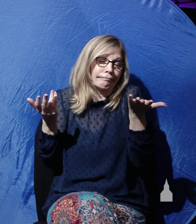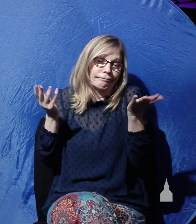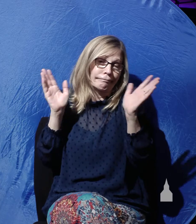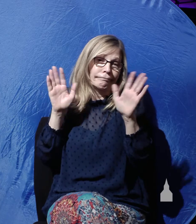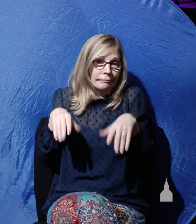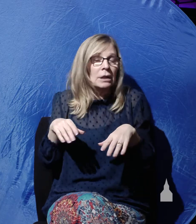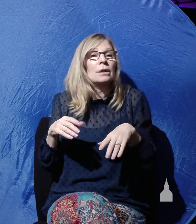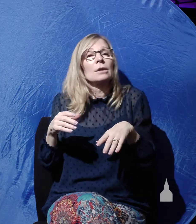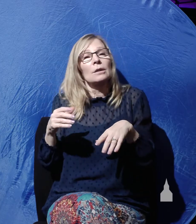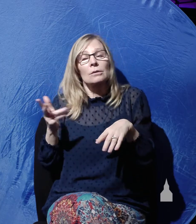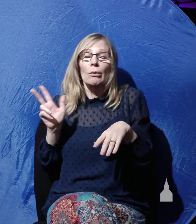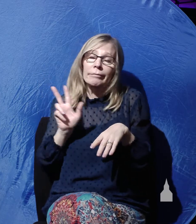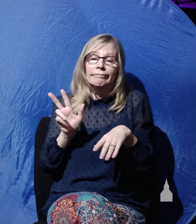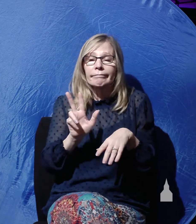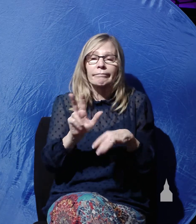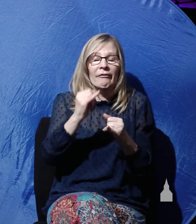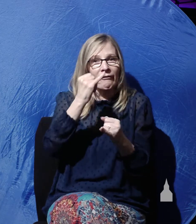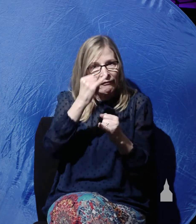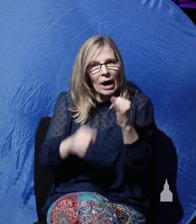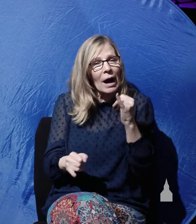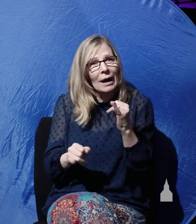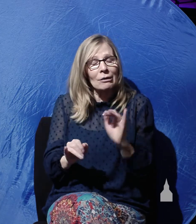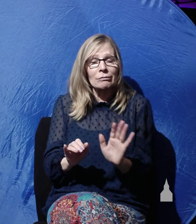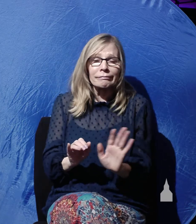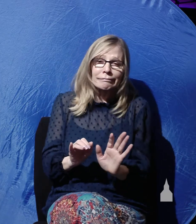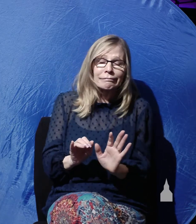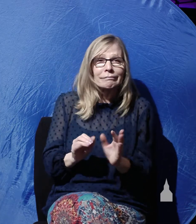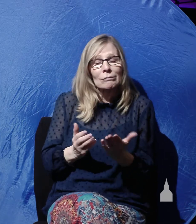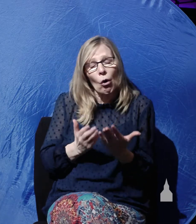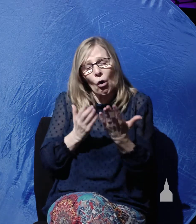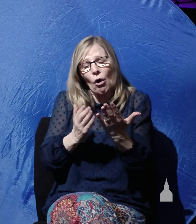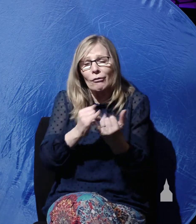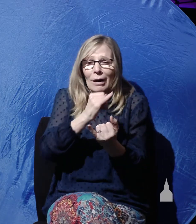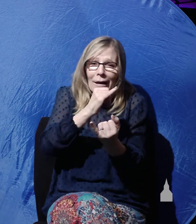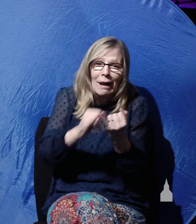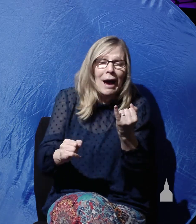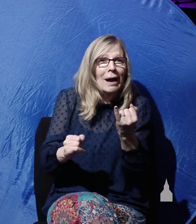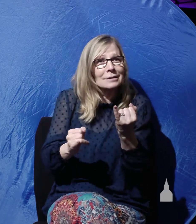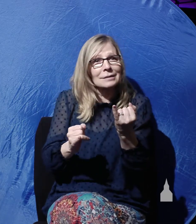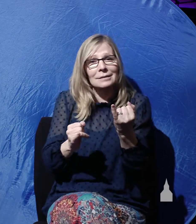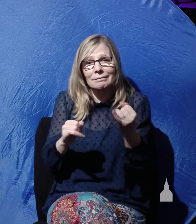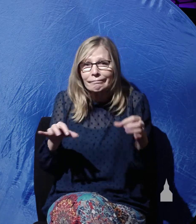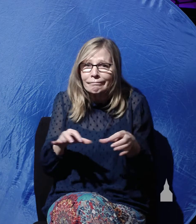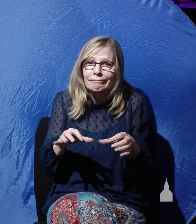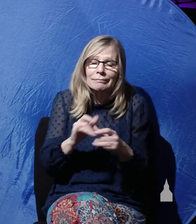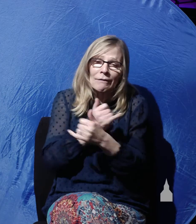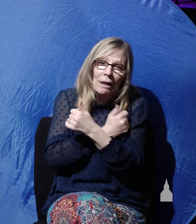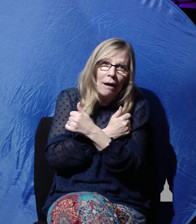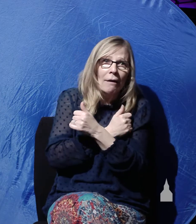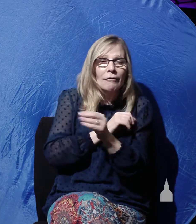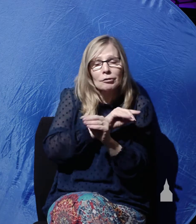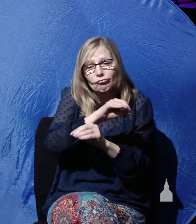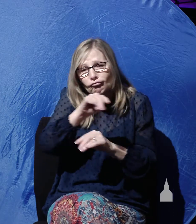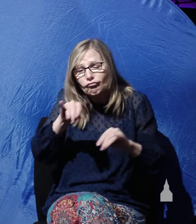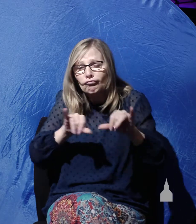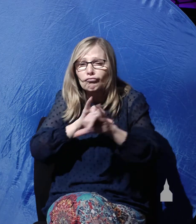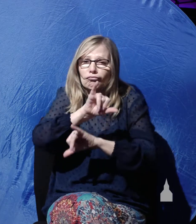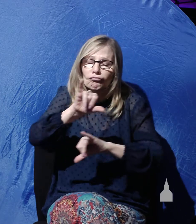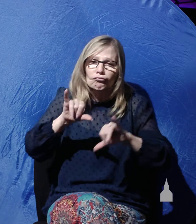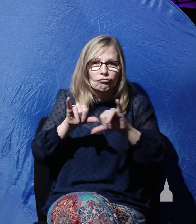come to say their final farewell and to offer their last gesture of love to Jesus. And